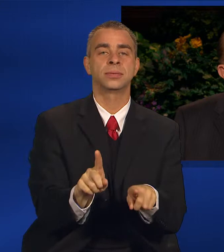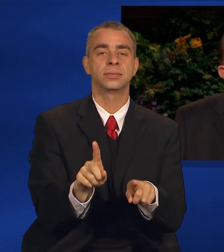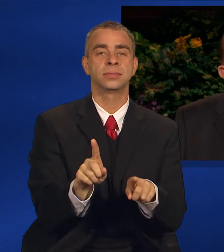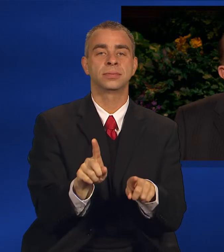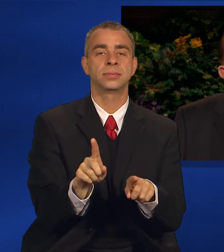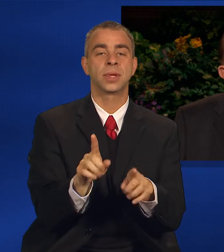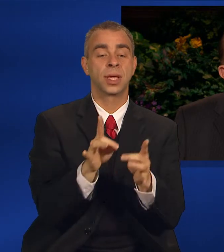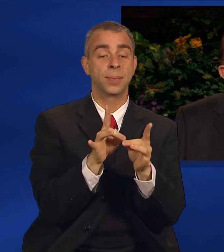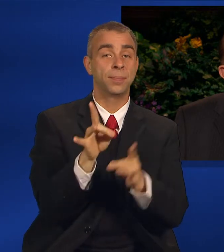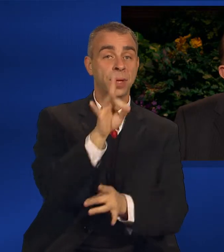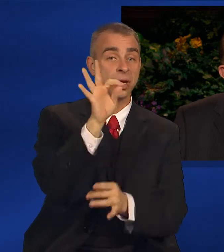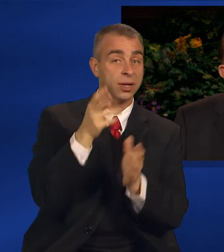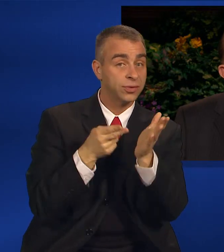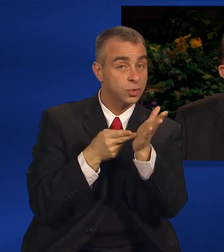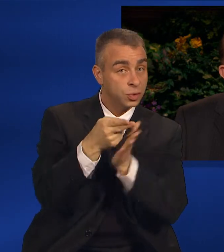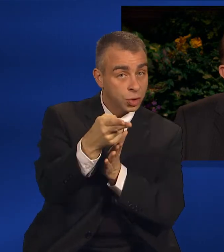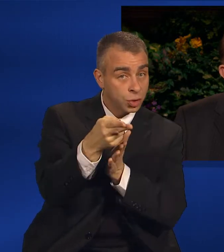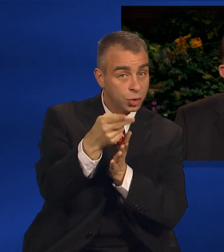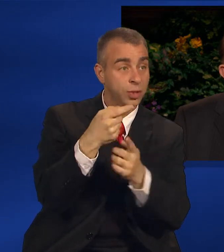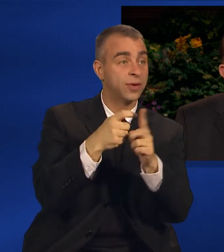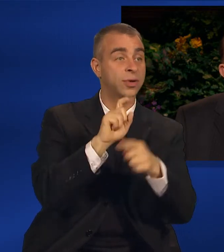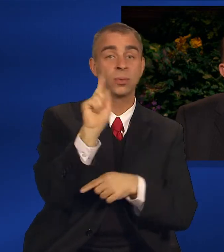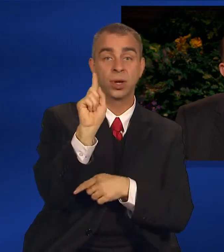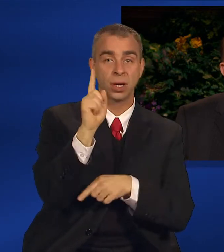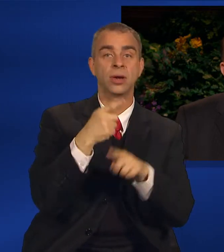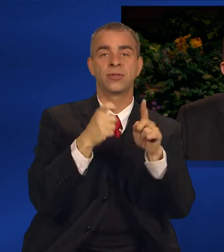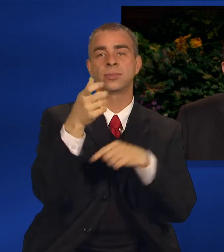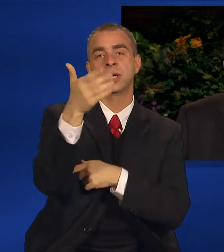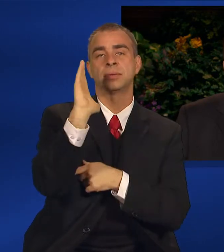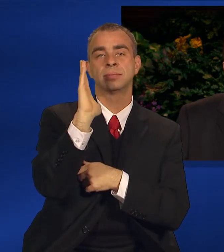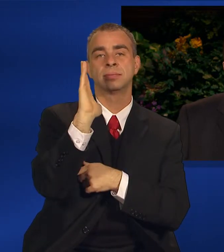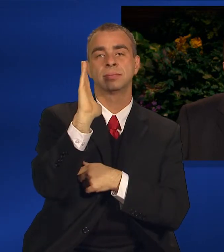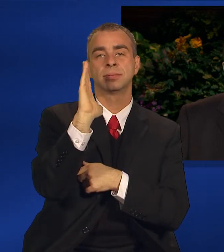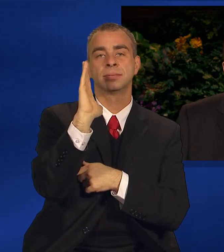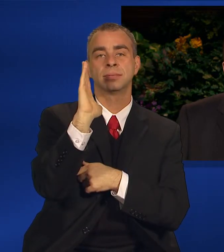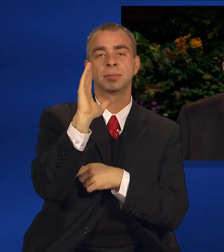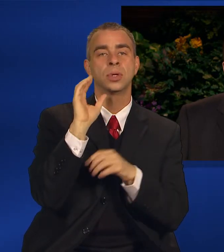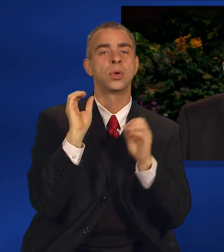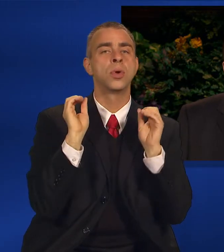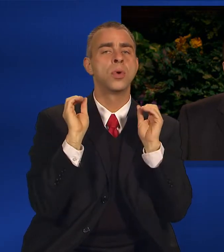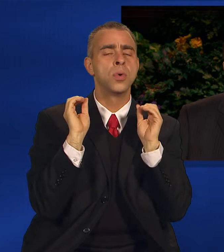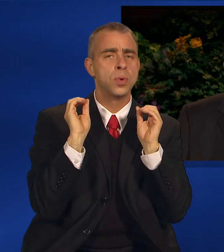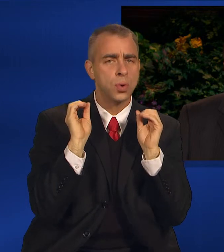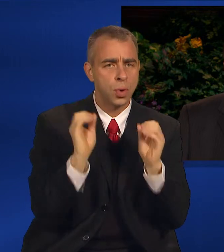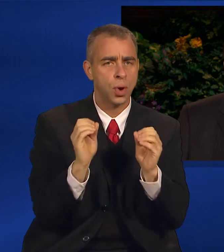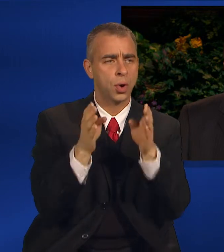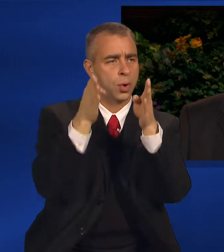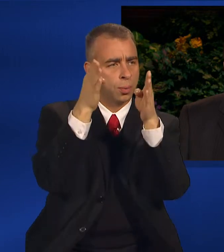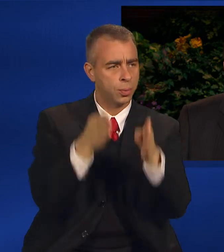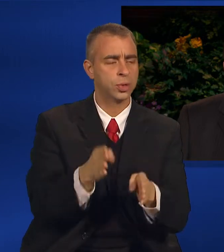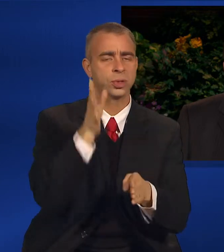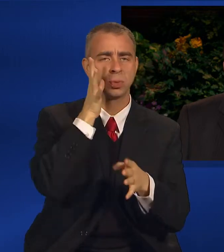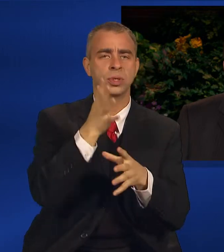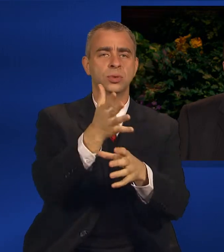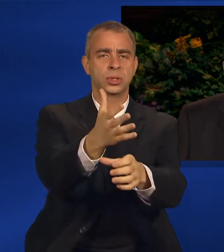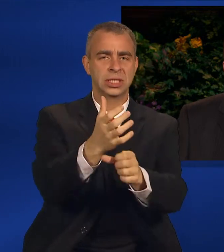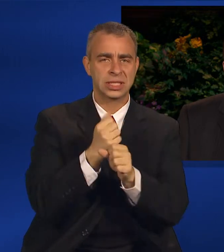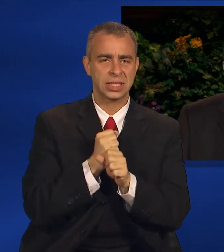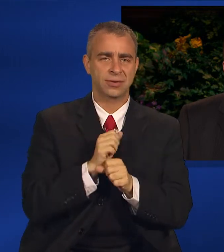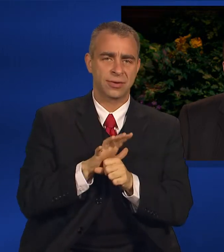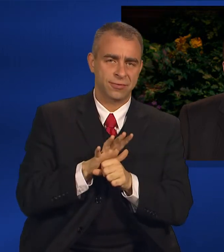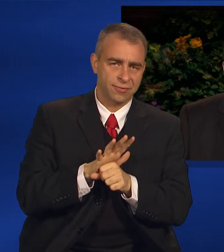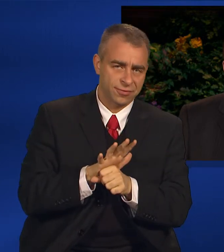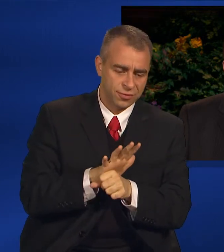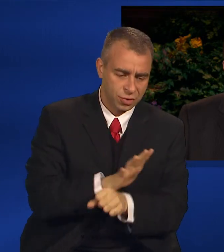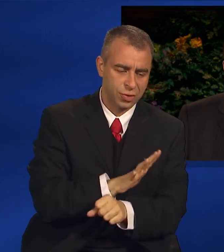Spirit of truth is of God, and no man receiveth the fullness, unless